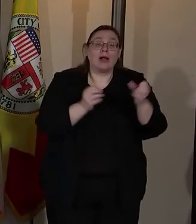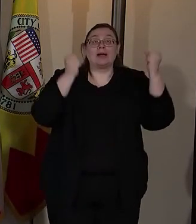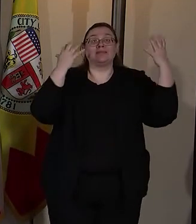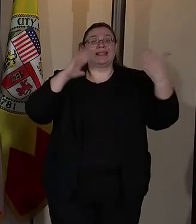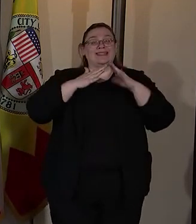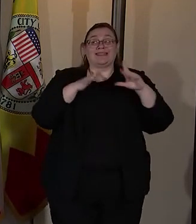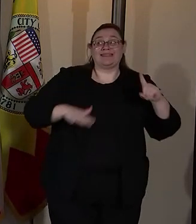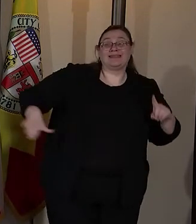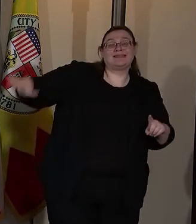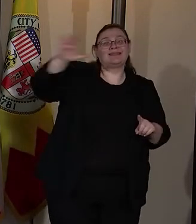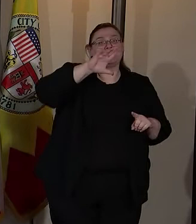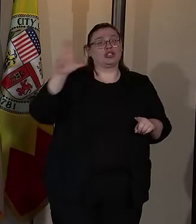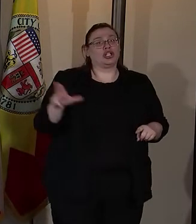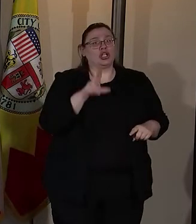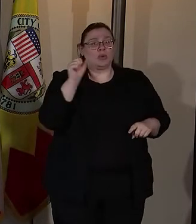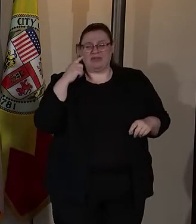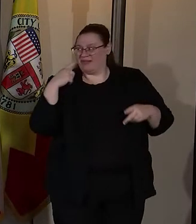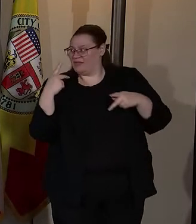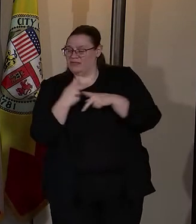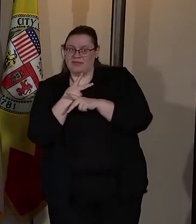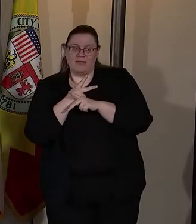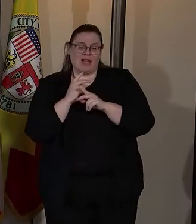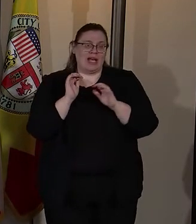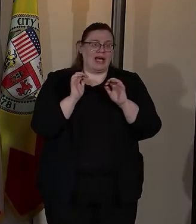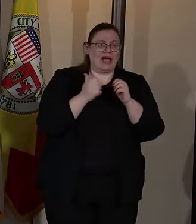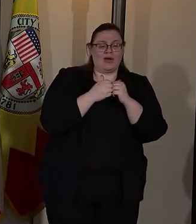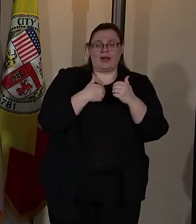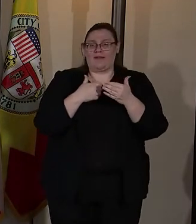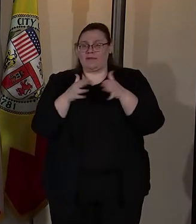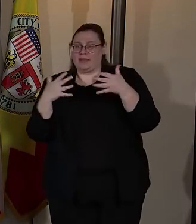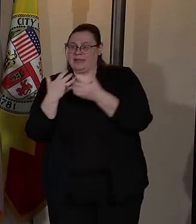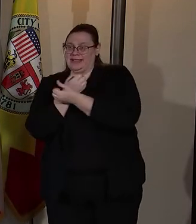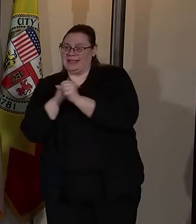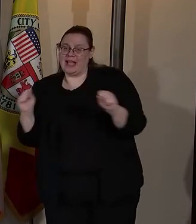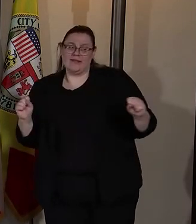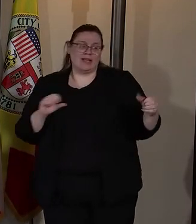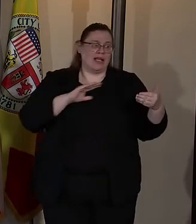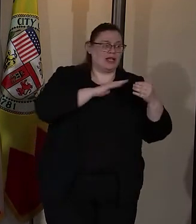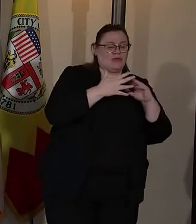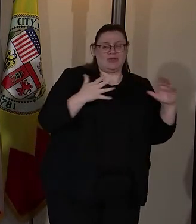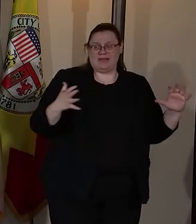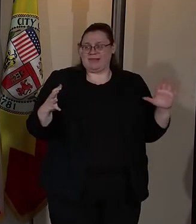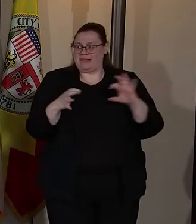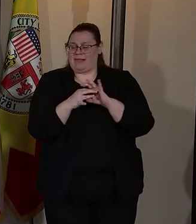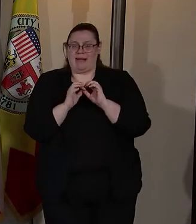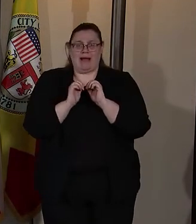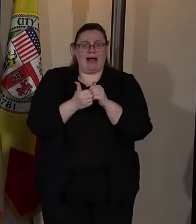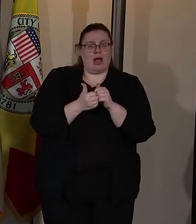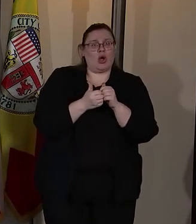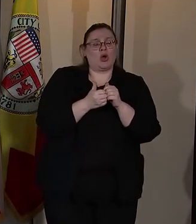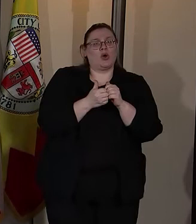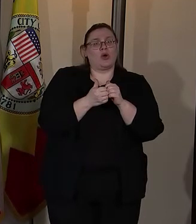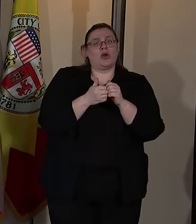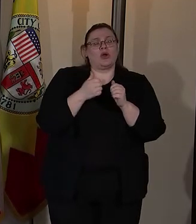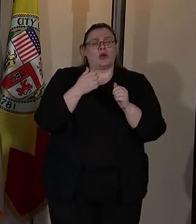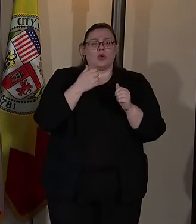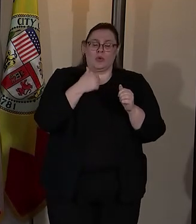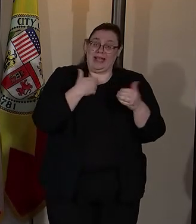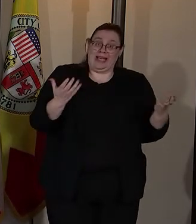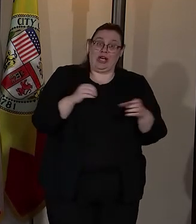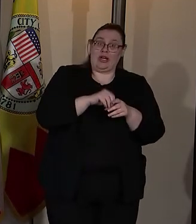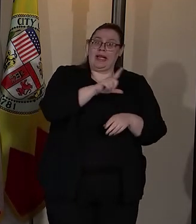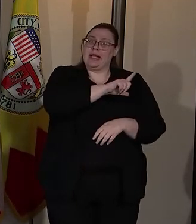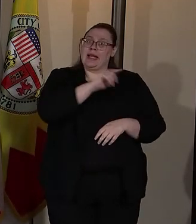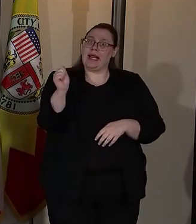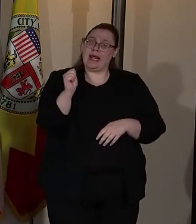around the country struggle to figure out how to connect public safety and communities together we draw from a reservoir here in